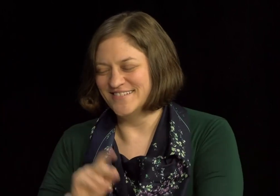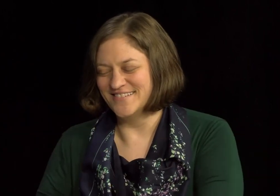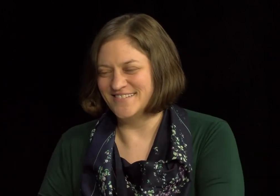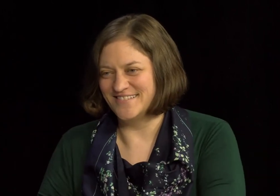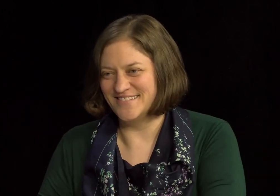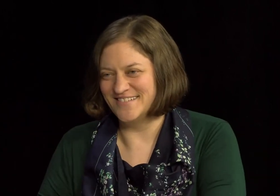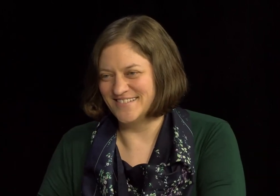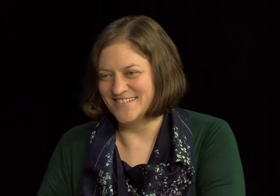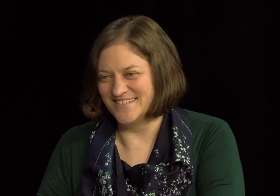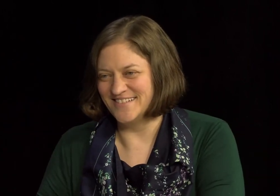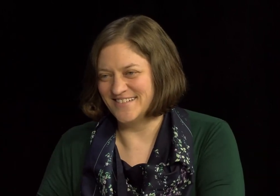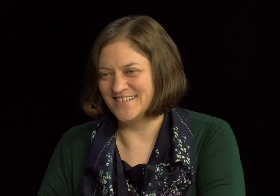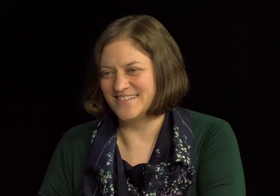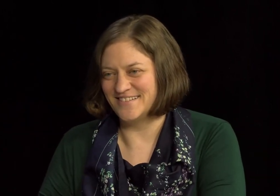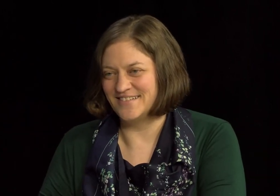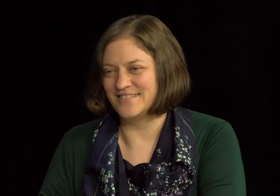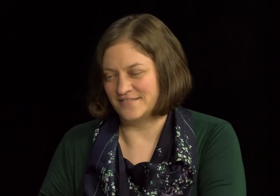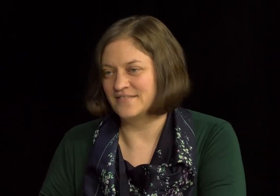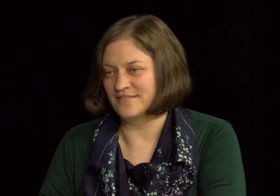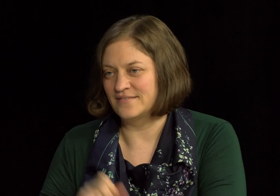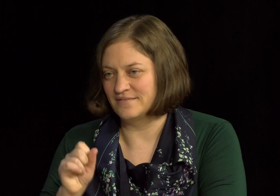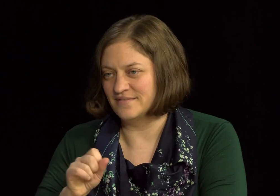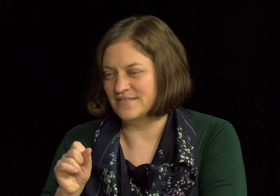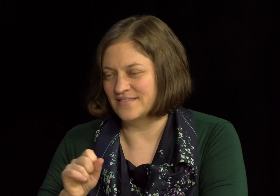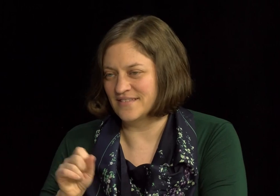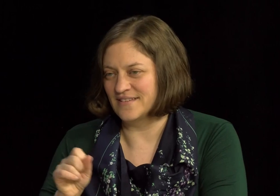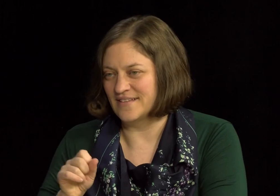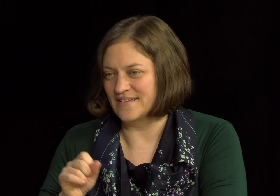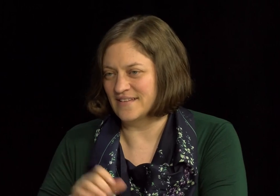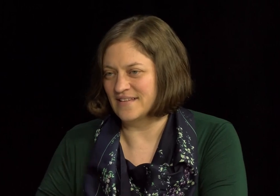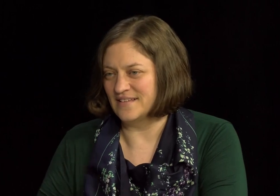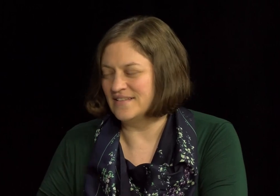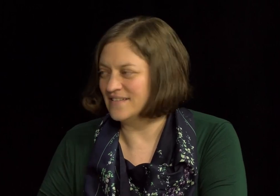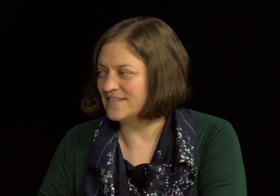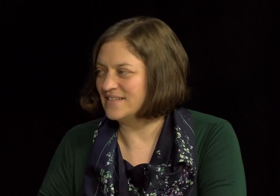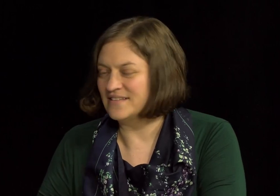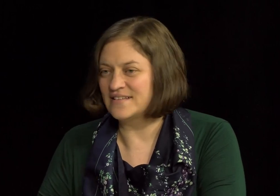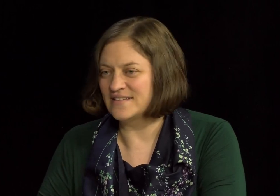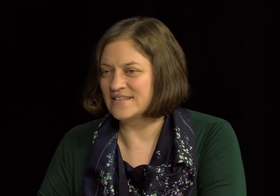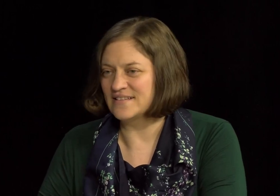cochlear implant. Yes. Yeah. He did. He was 85% deaf.